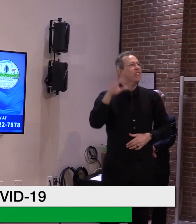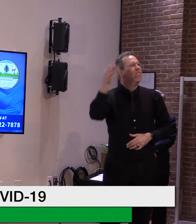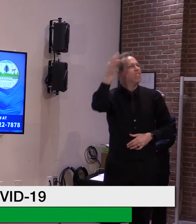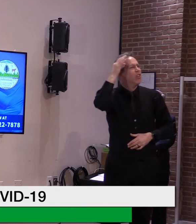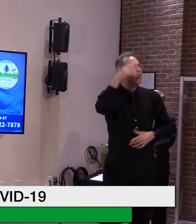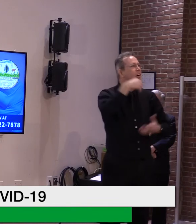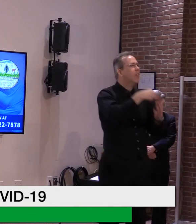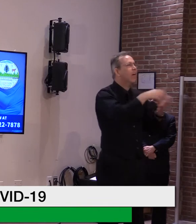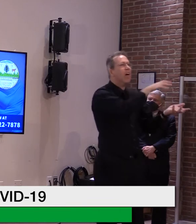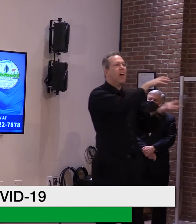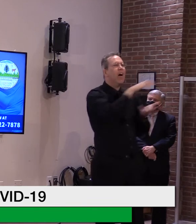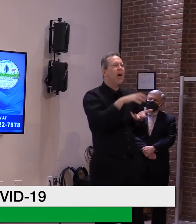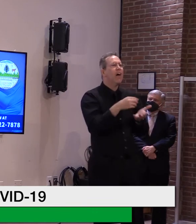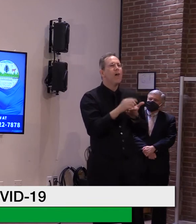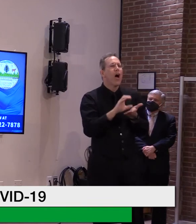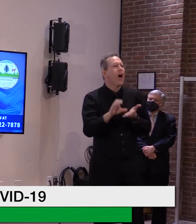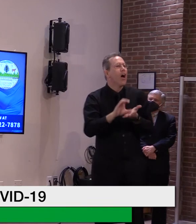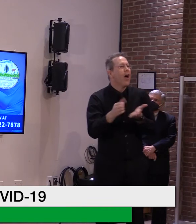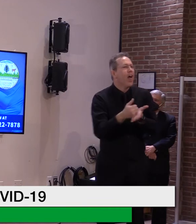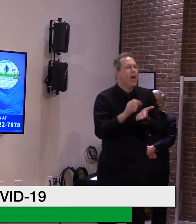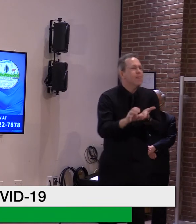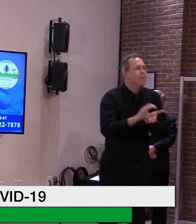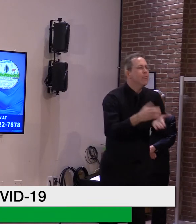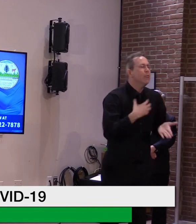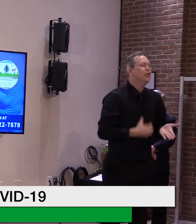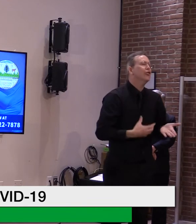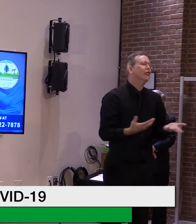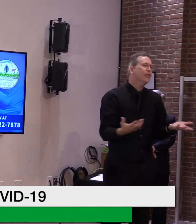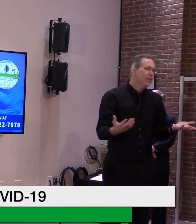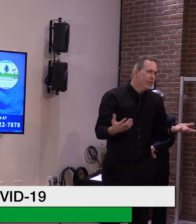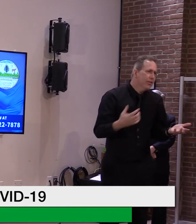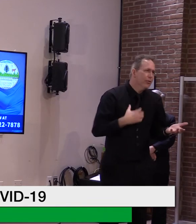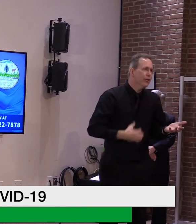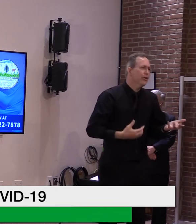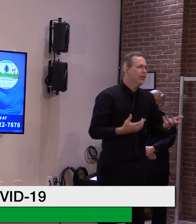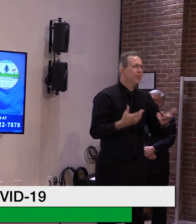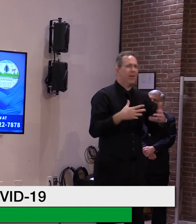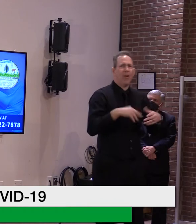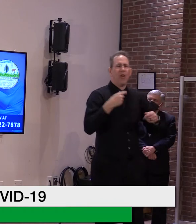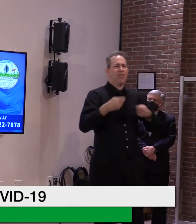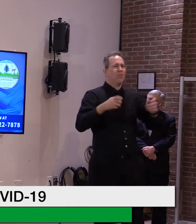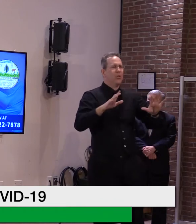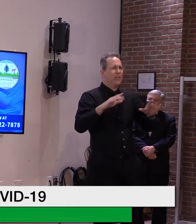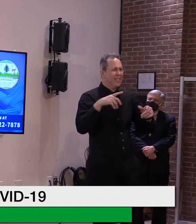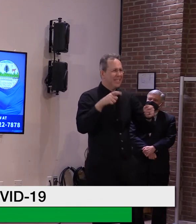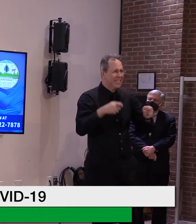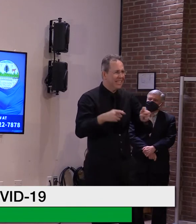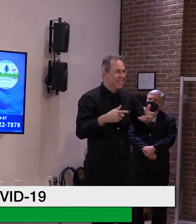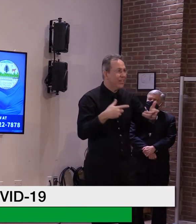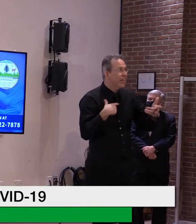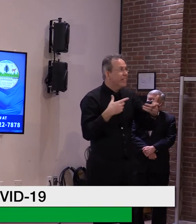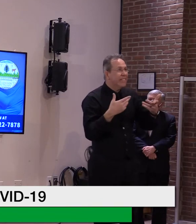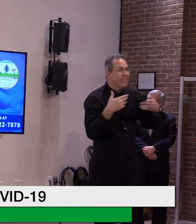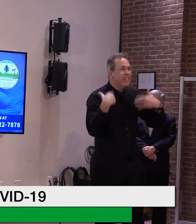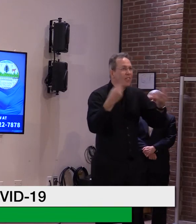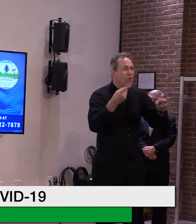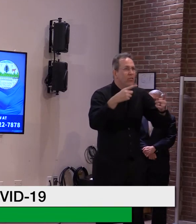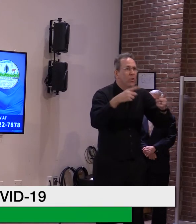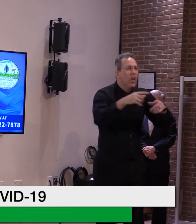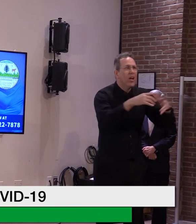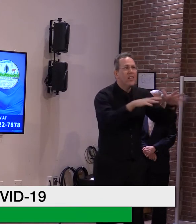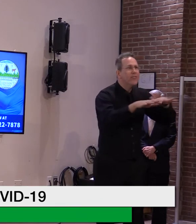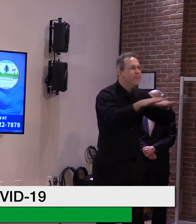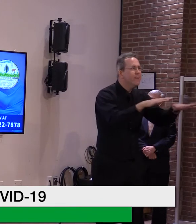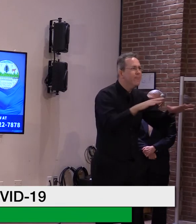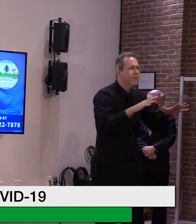at least know what's going on. Um, we don't always know when the federal government is involved, uh, what, uh, what actually